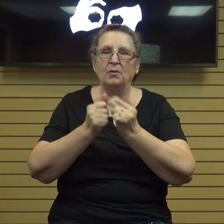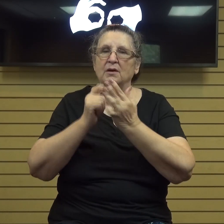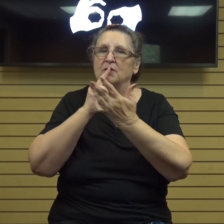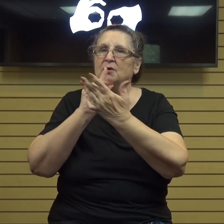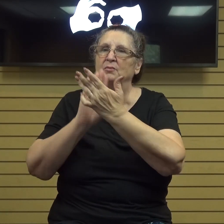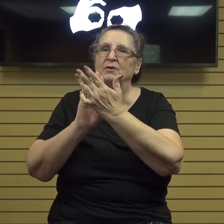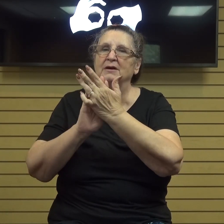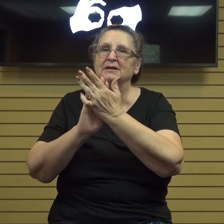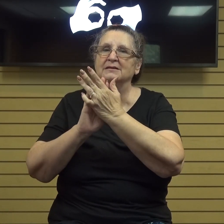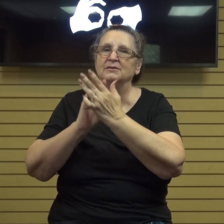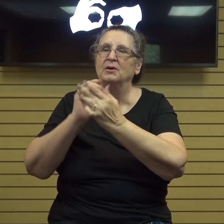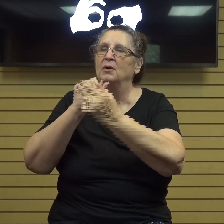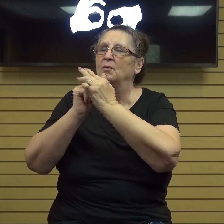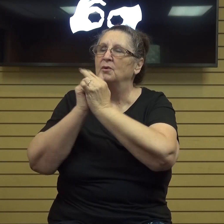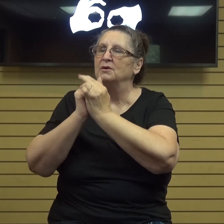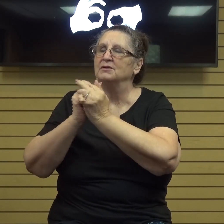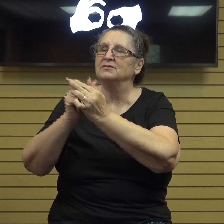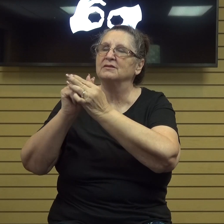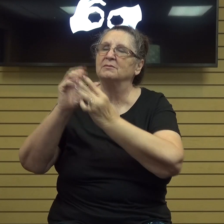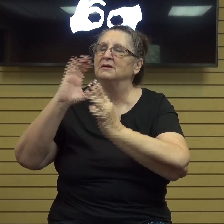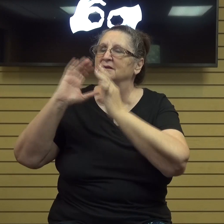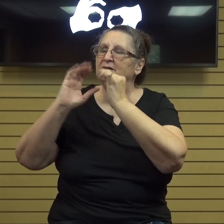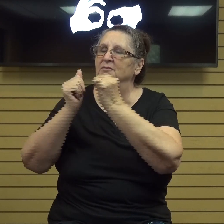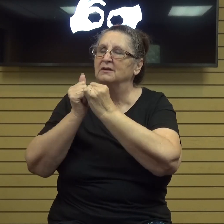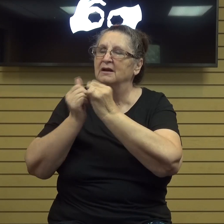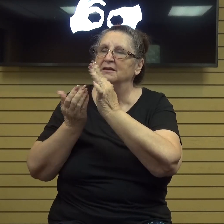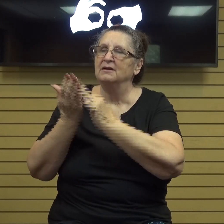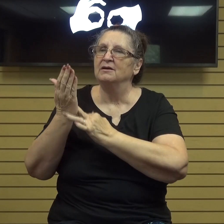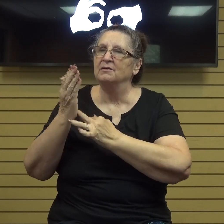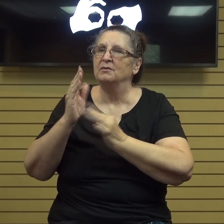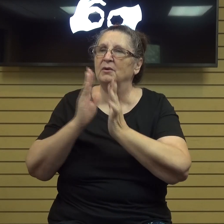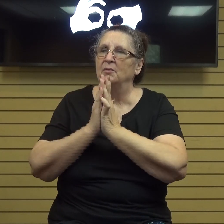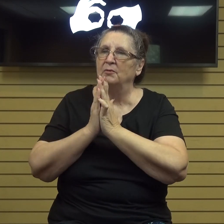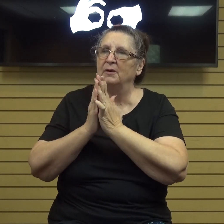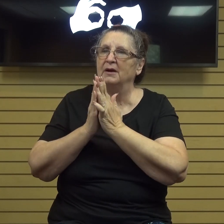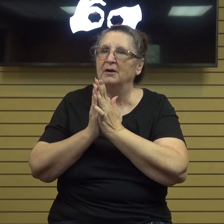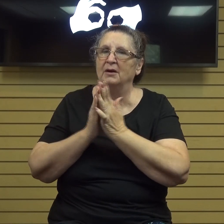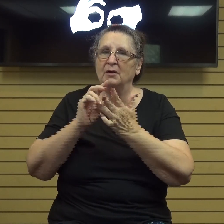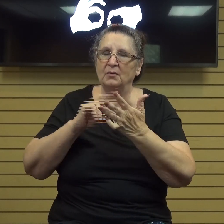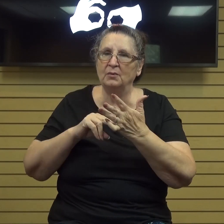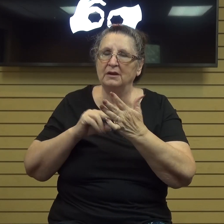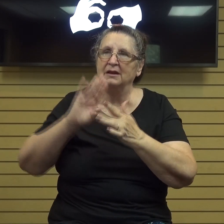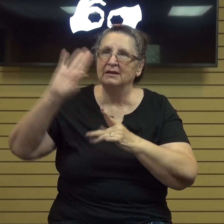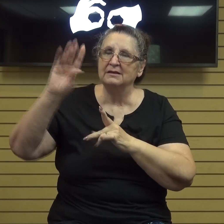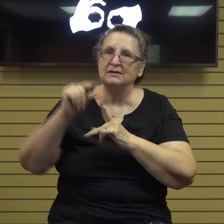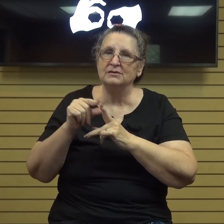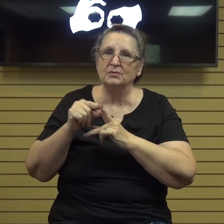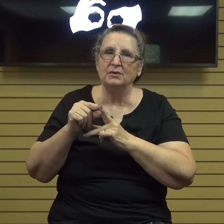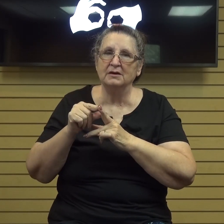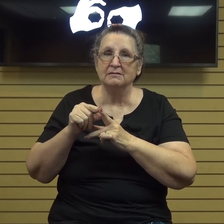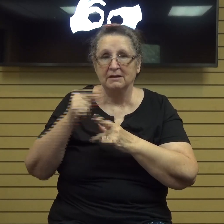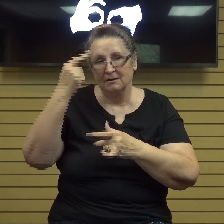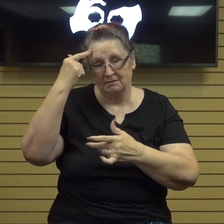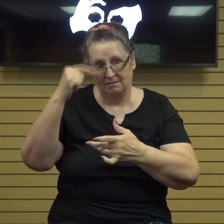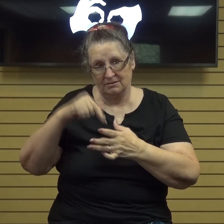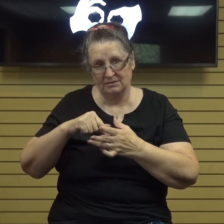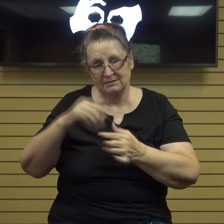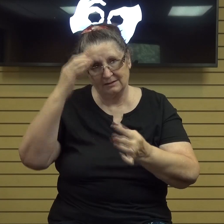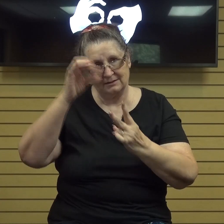God through prayer and reading his word make it a conscious choice sometimes we have to preach to our own heart when